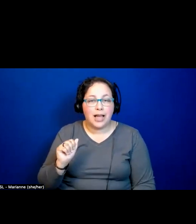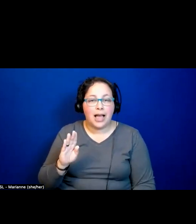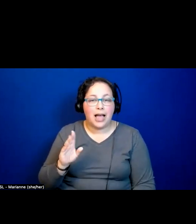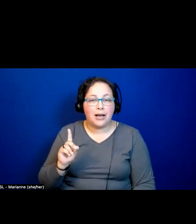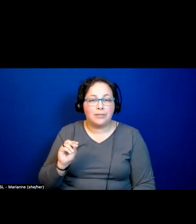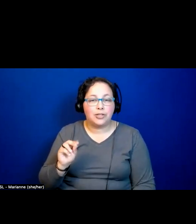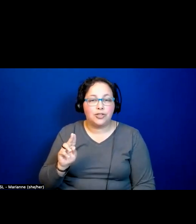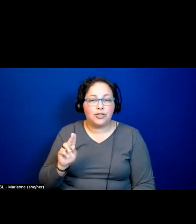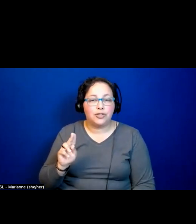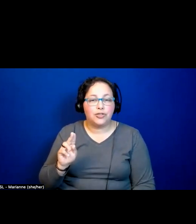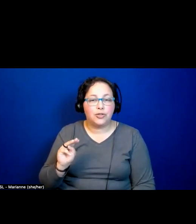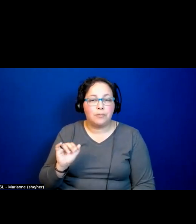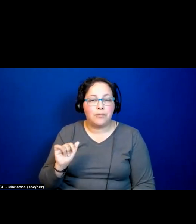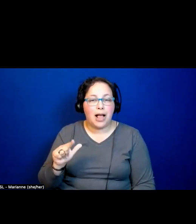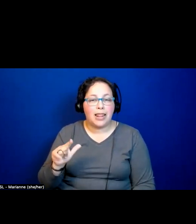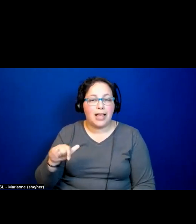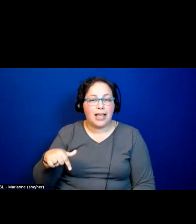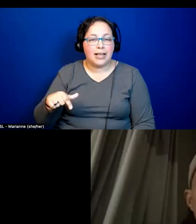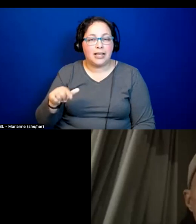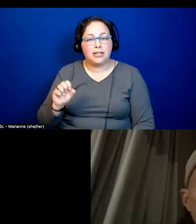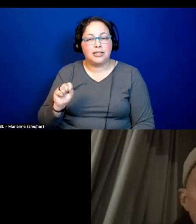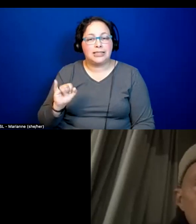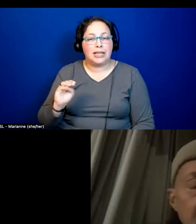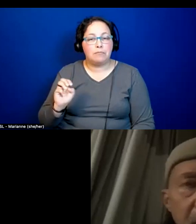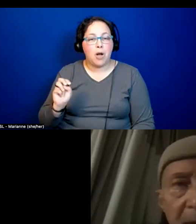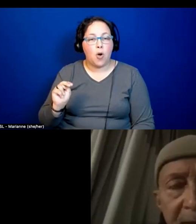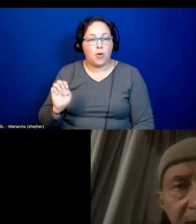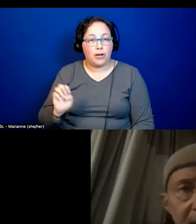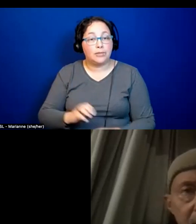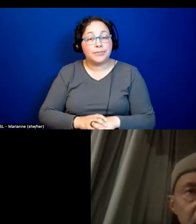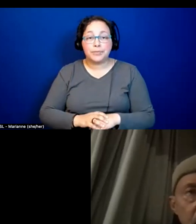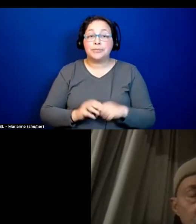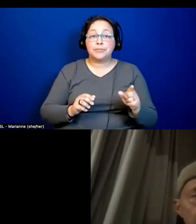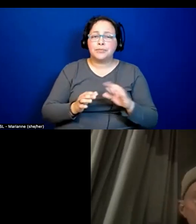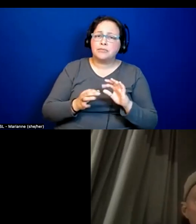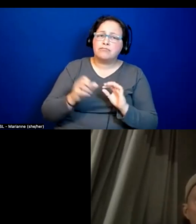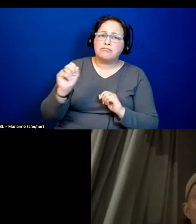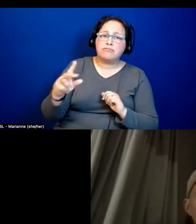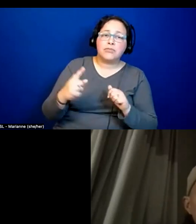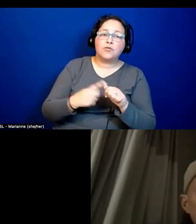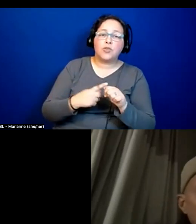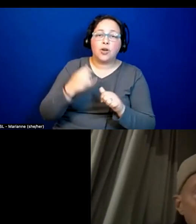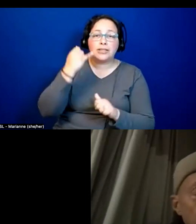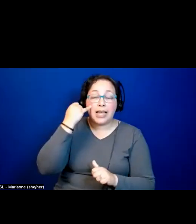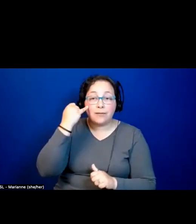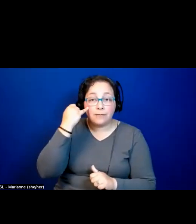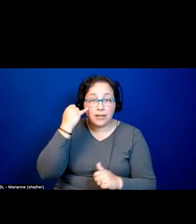I mean, first of all, I think the, if there is a municipalist re-moment